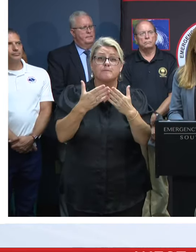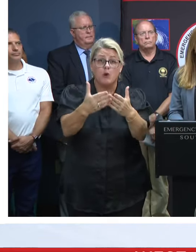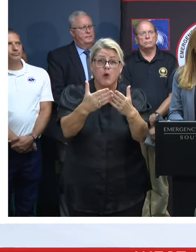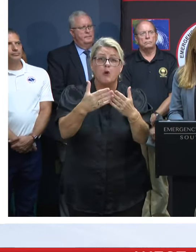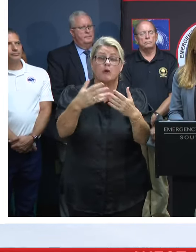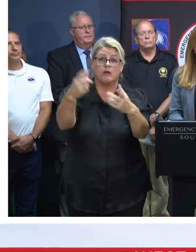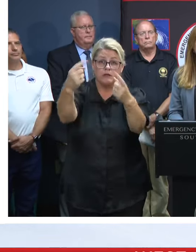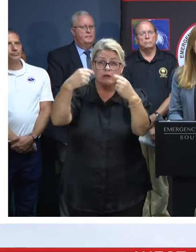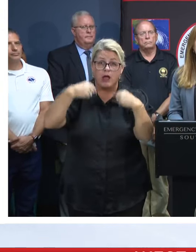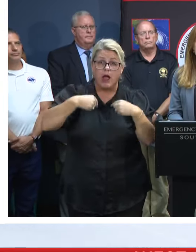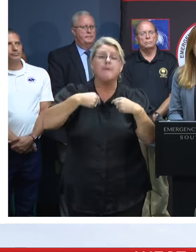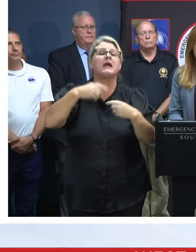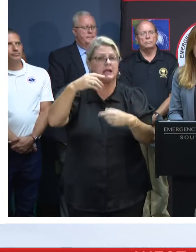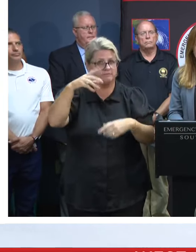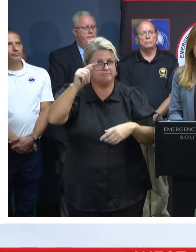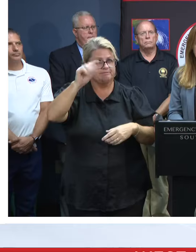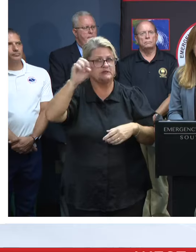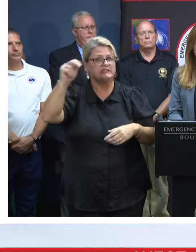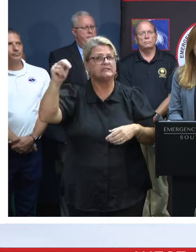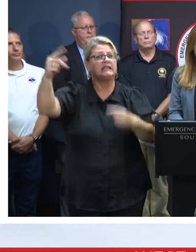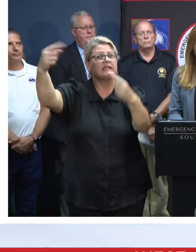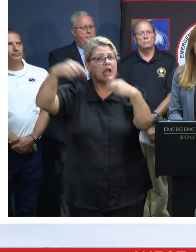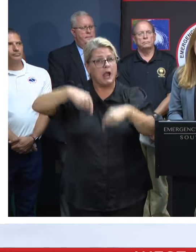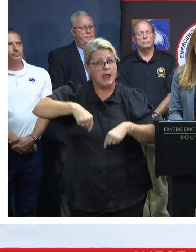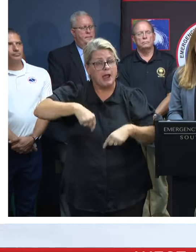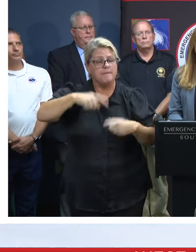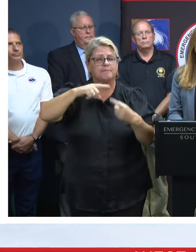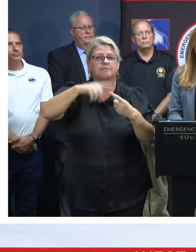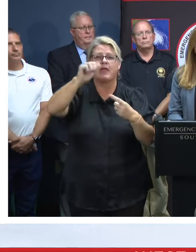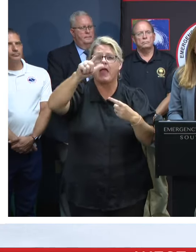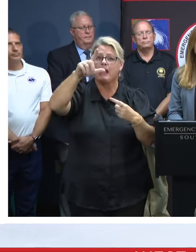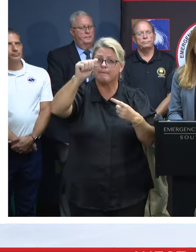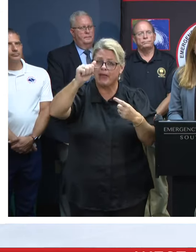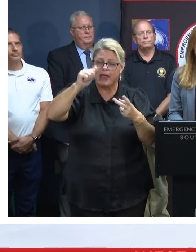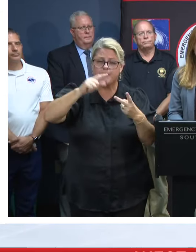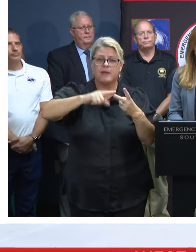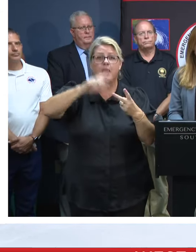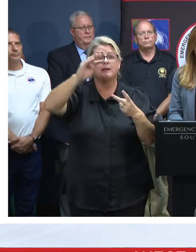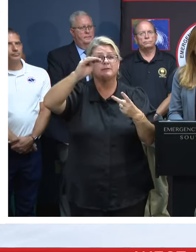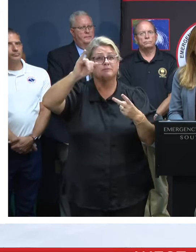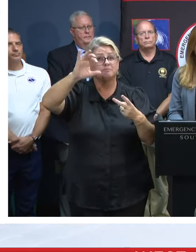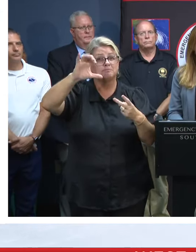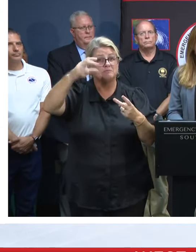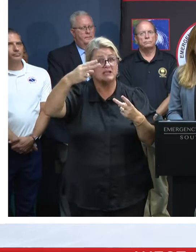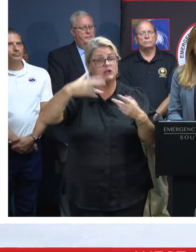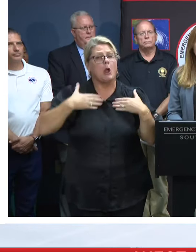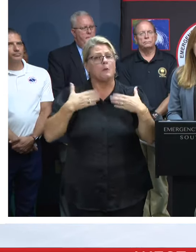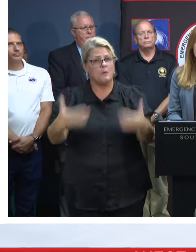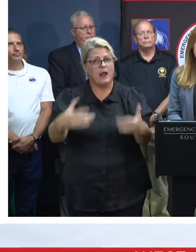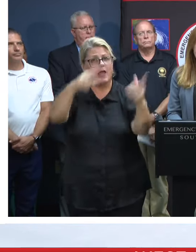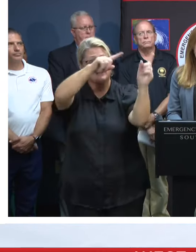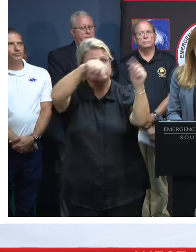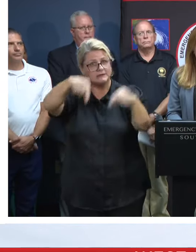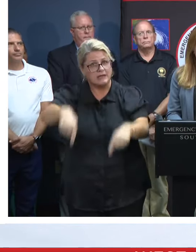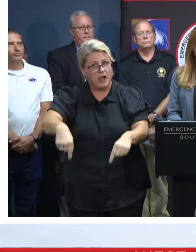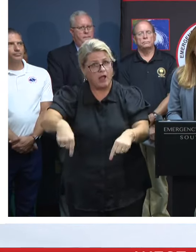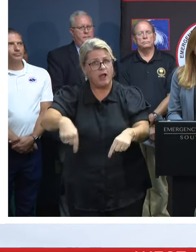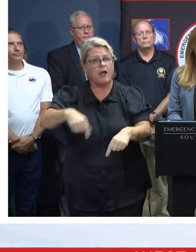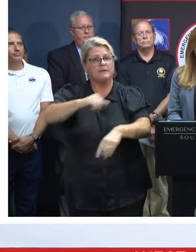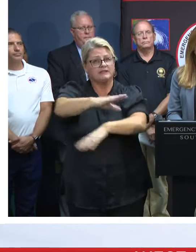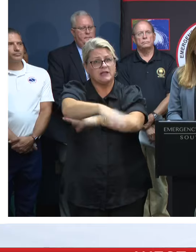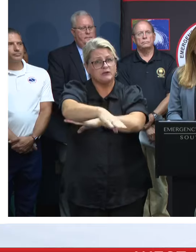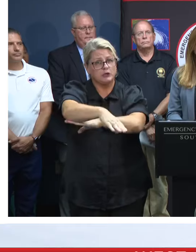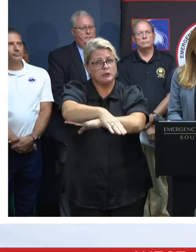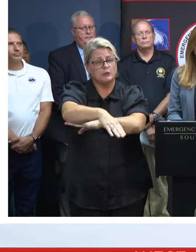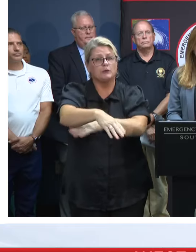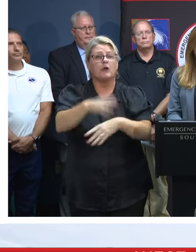teams now coming from Tennessee, Alabama, and Michigan to assist us. By early this evening, we will